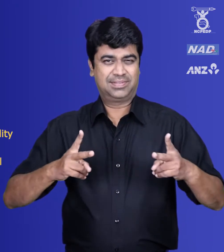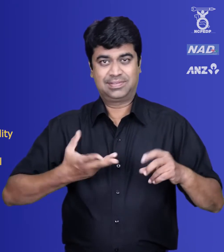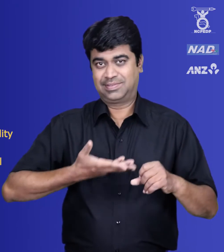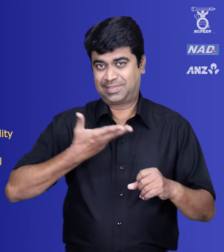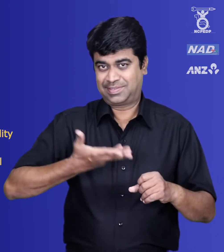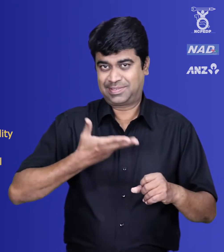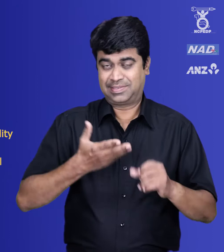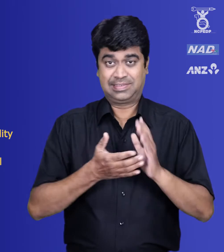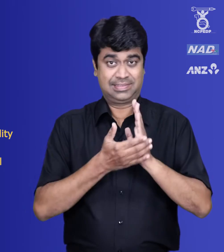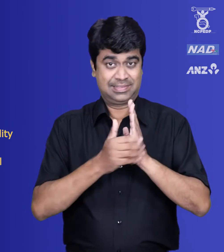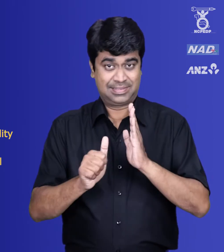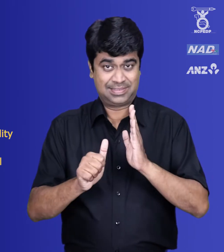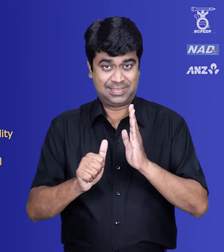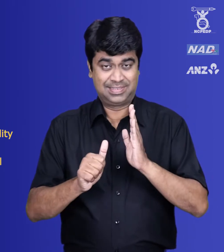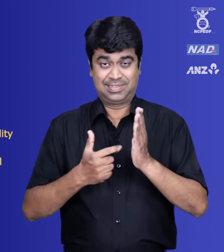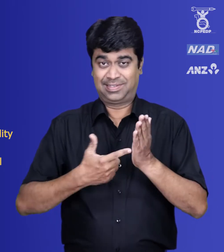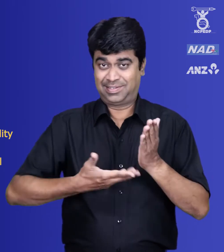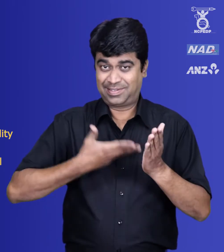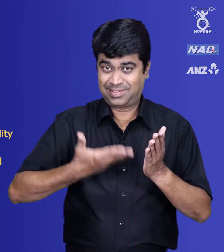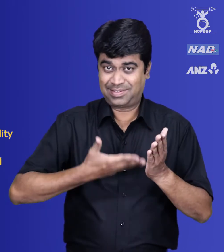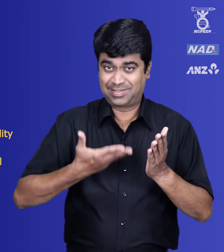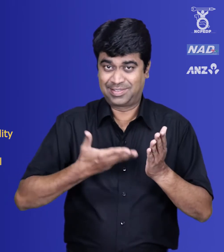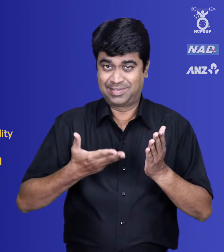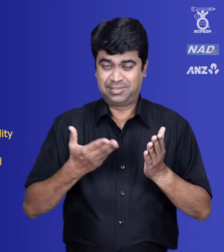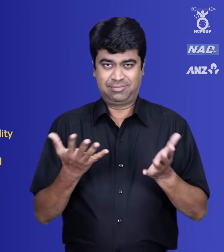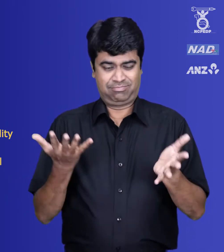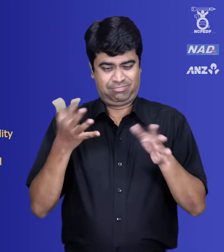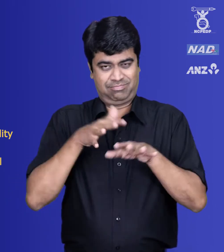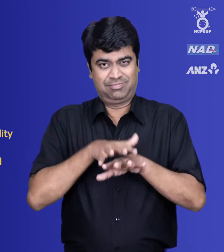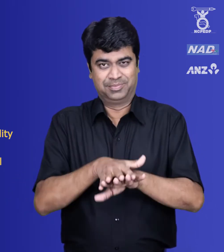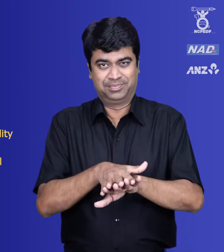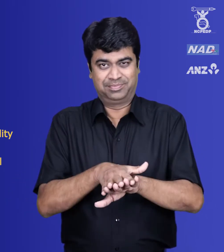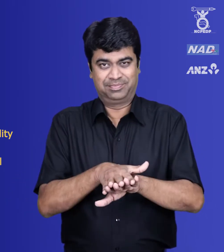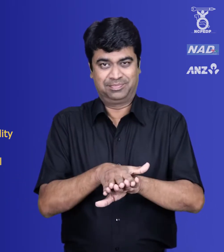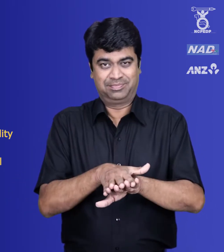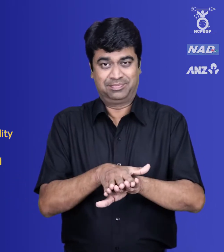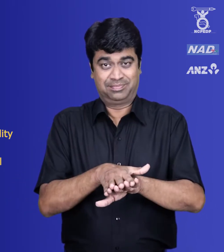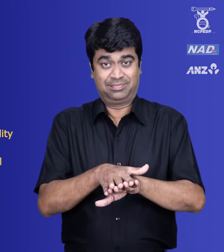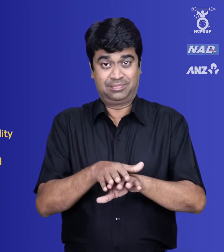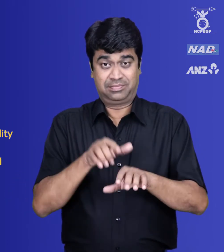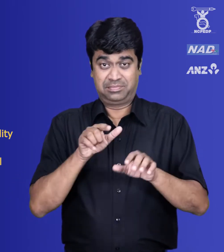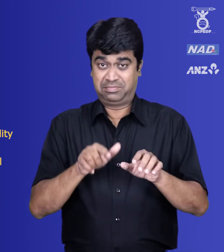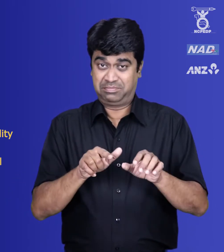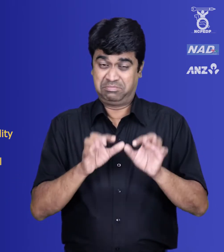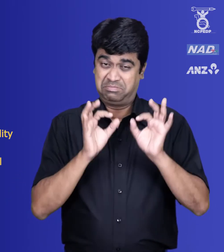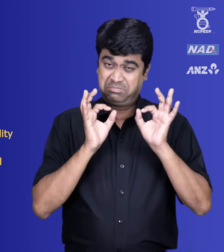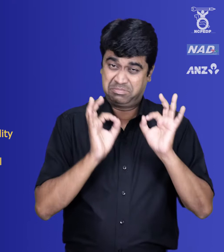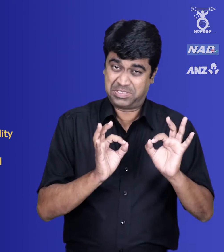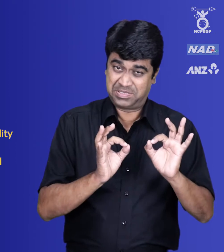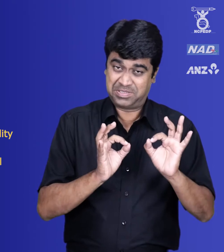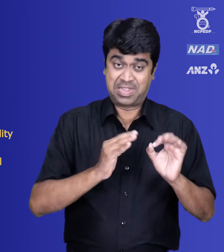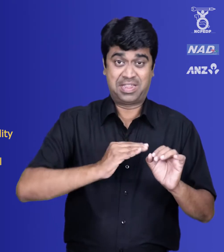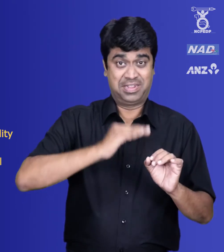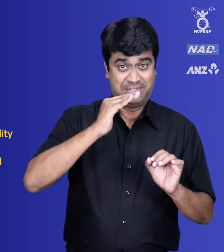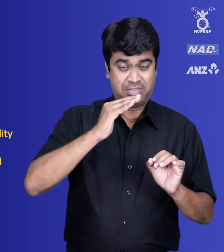Inclusion of person with disability in all mainstream formal and non-formal